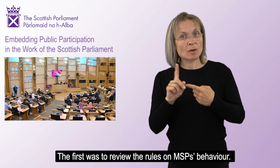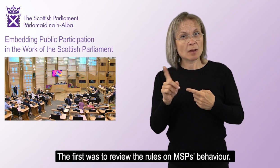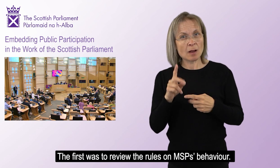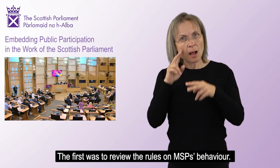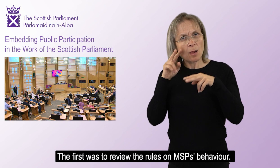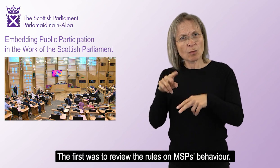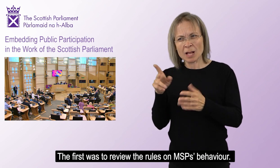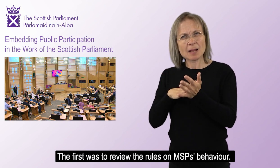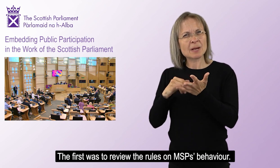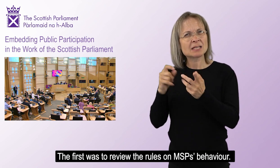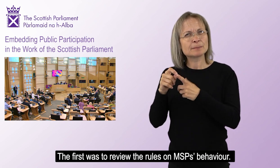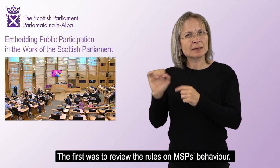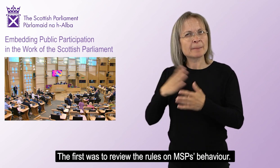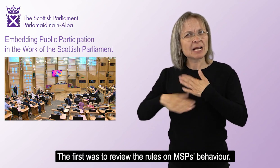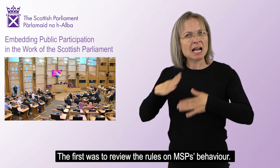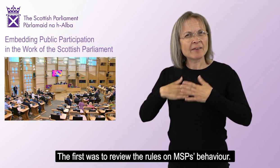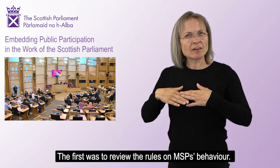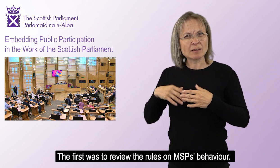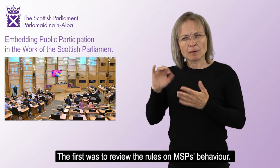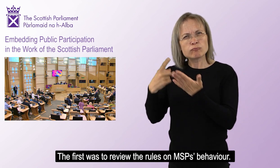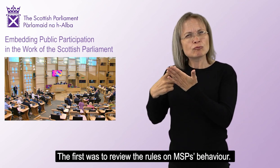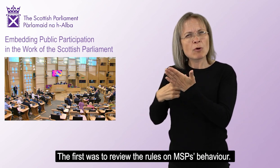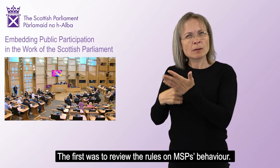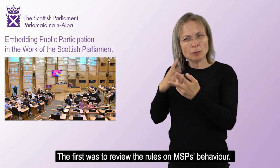The first was to review the rules on MSP's behaviour.